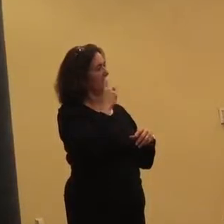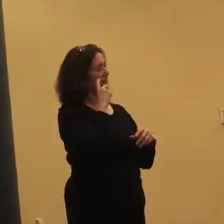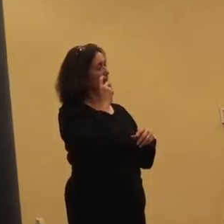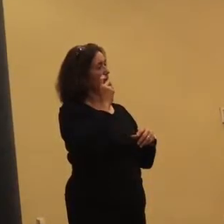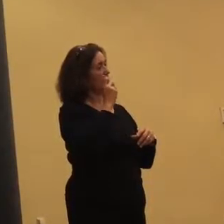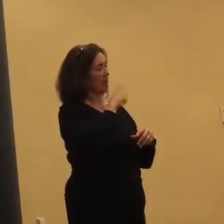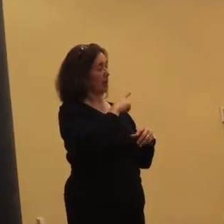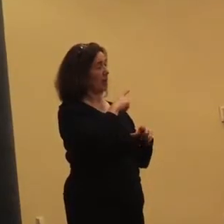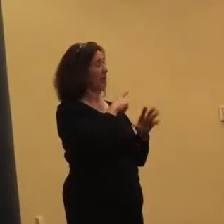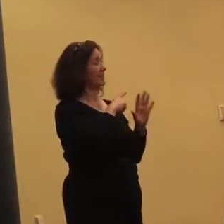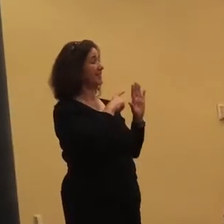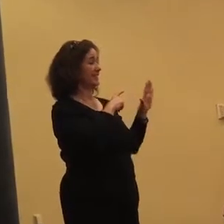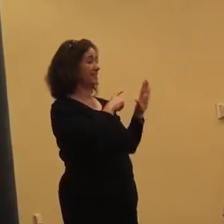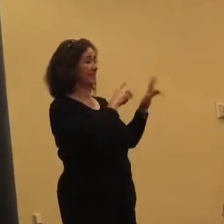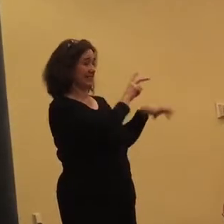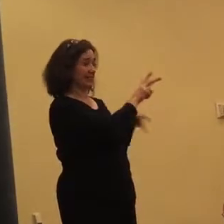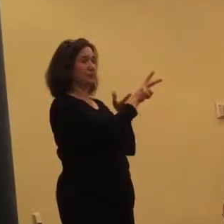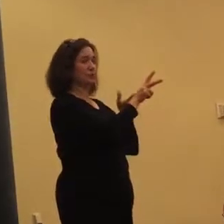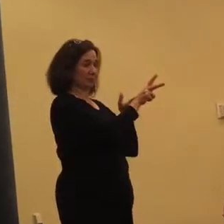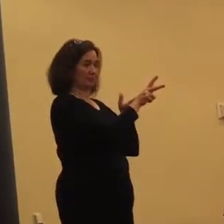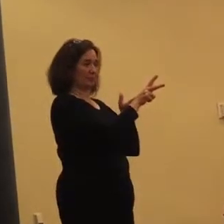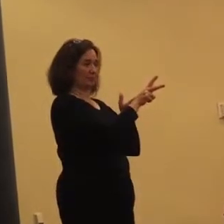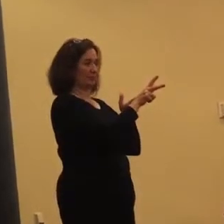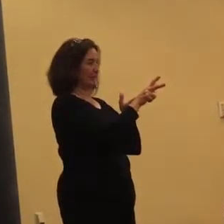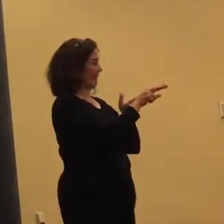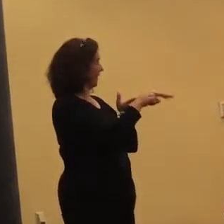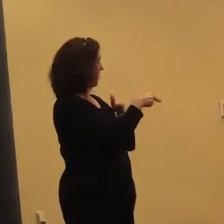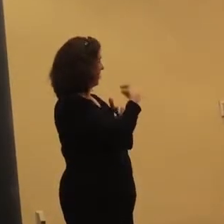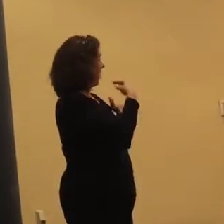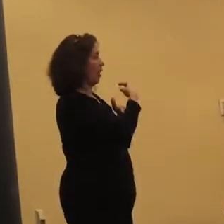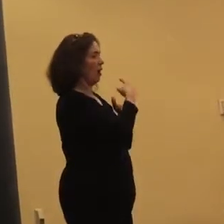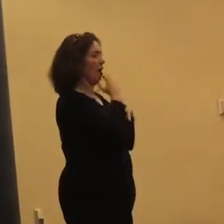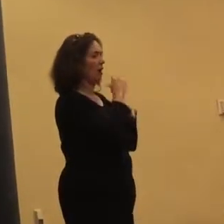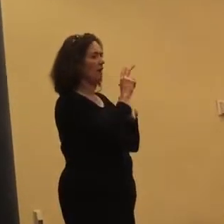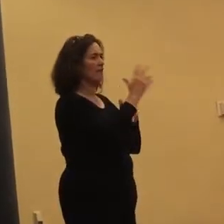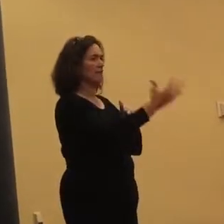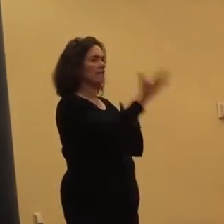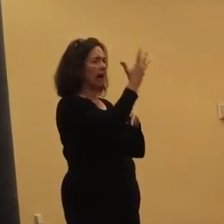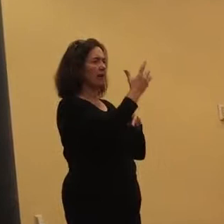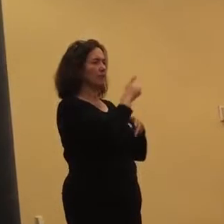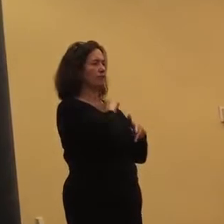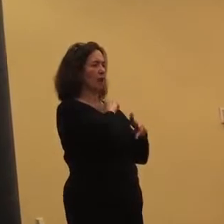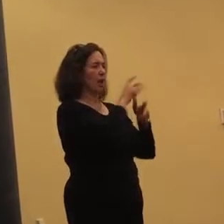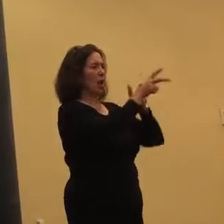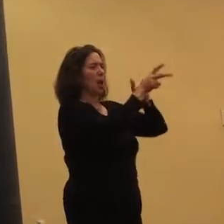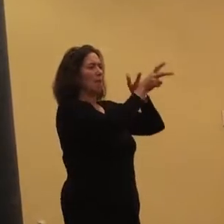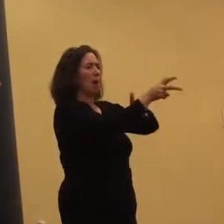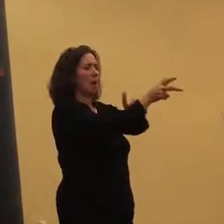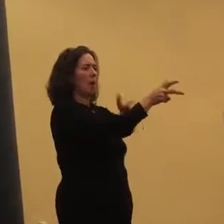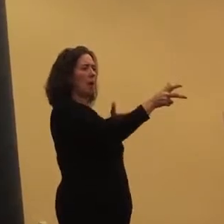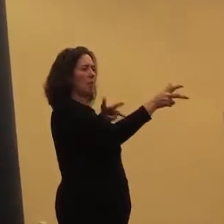not only his car behind us, but five more trooper cars.